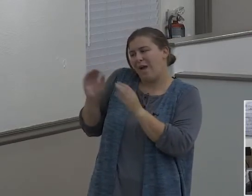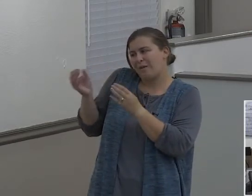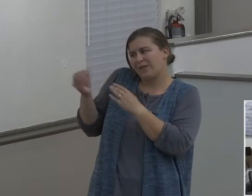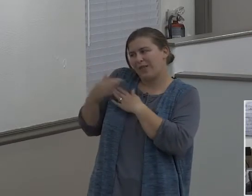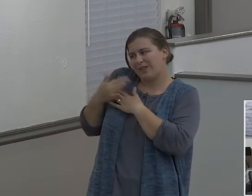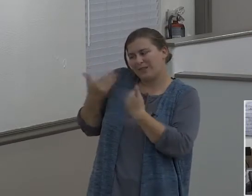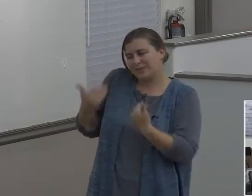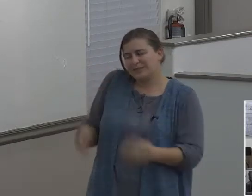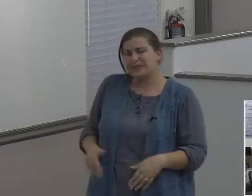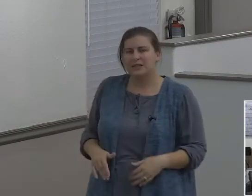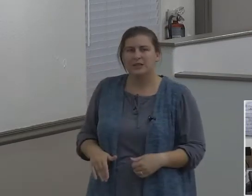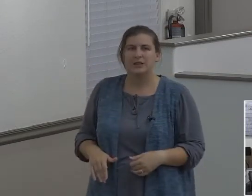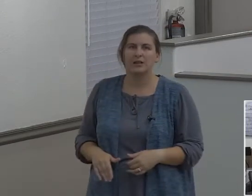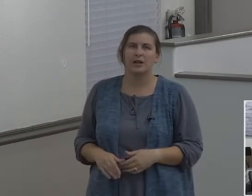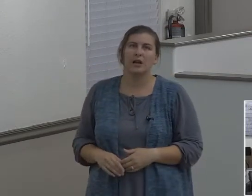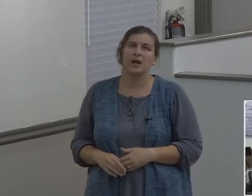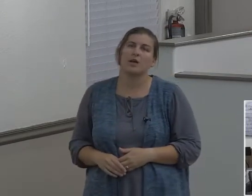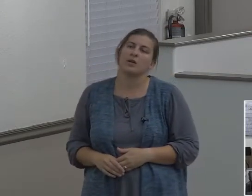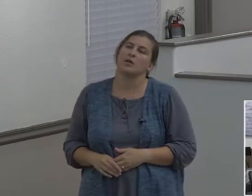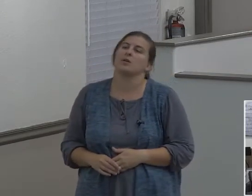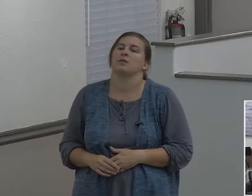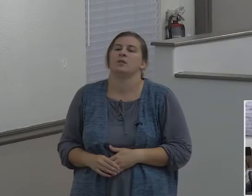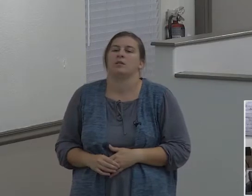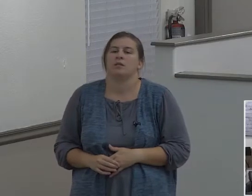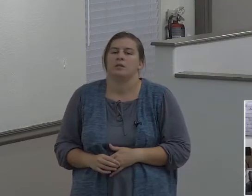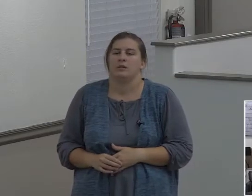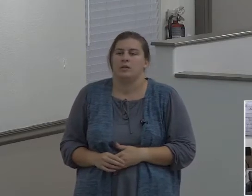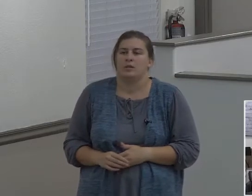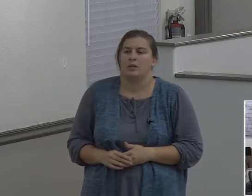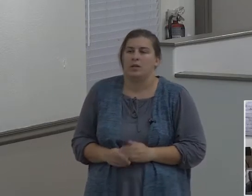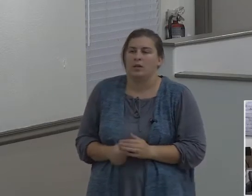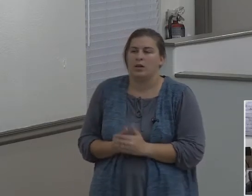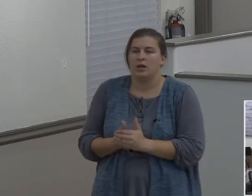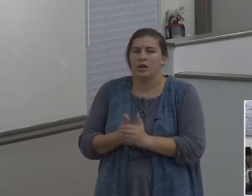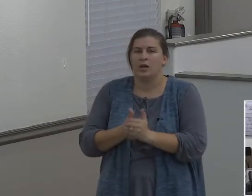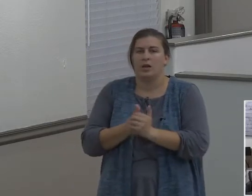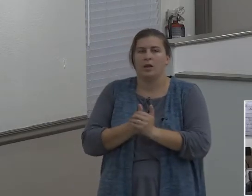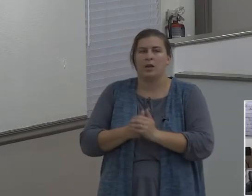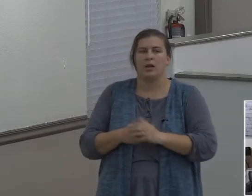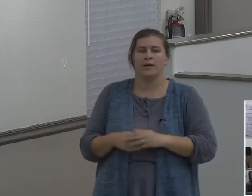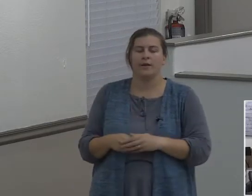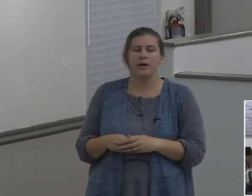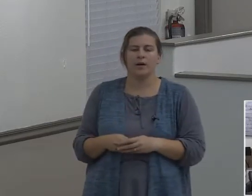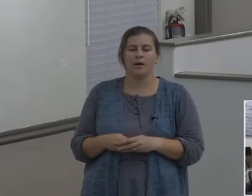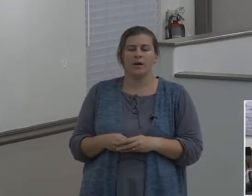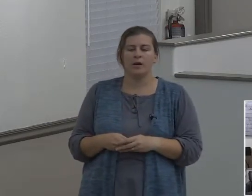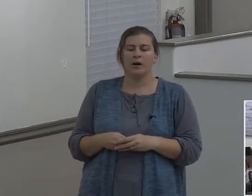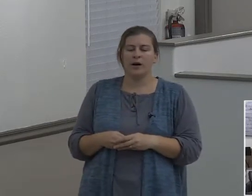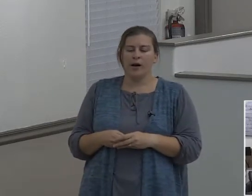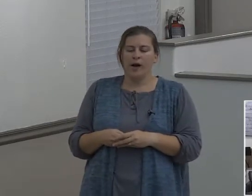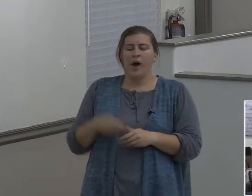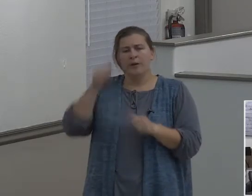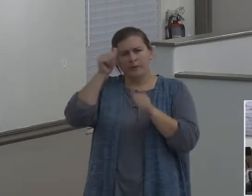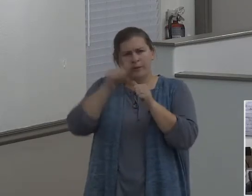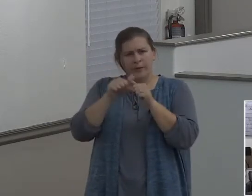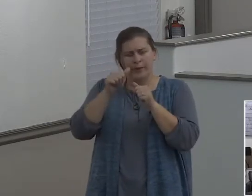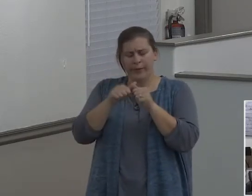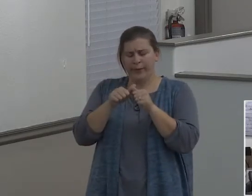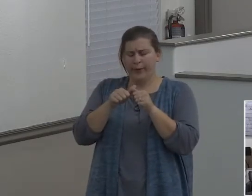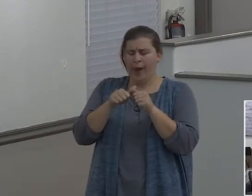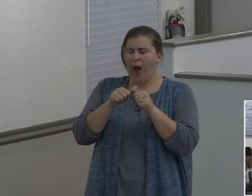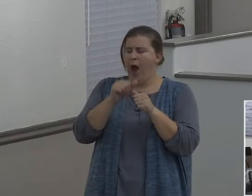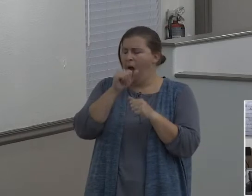Abraham and Lot and what is particularly emphasized about each of these men. And remember, they're about the same age.